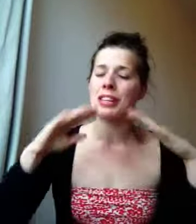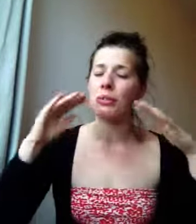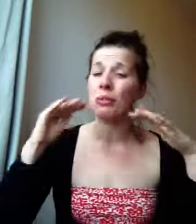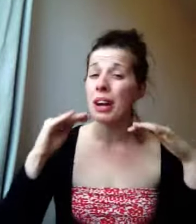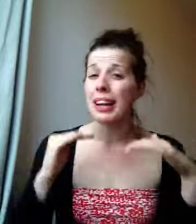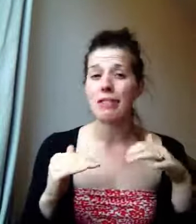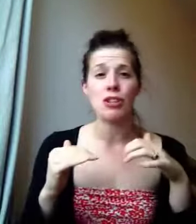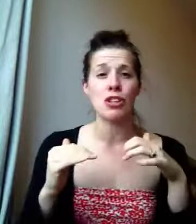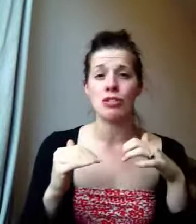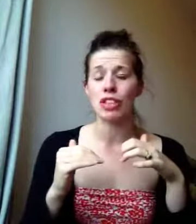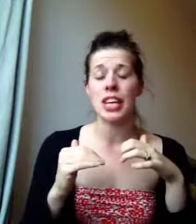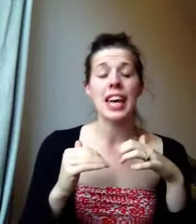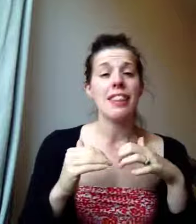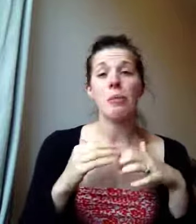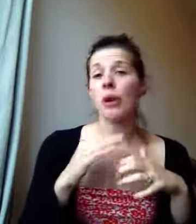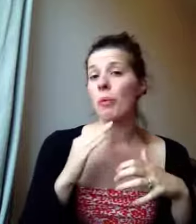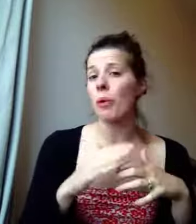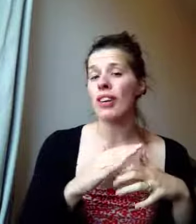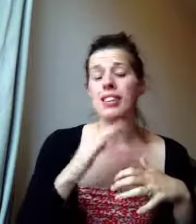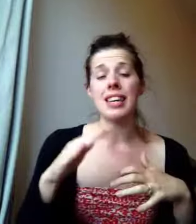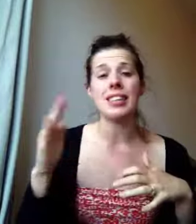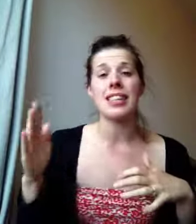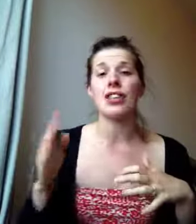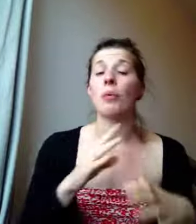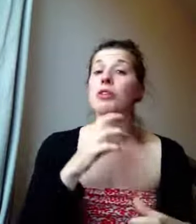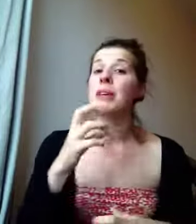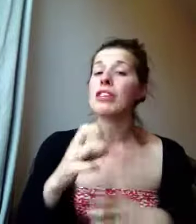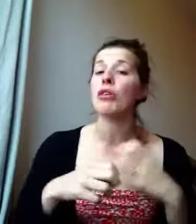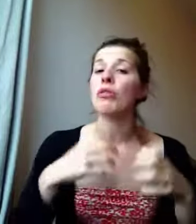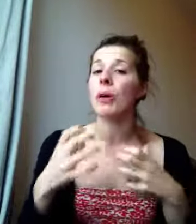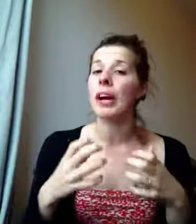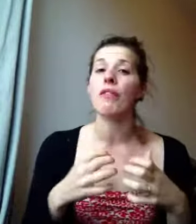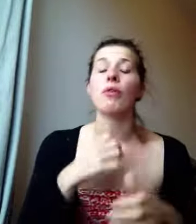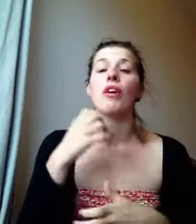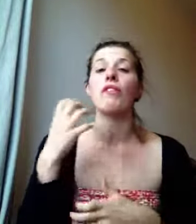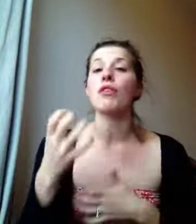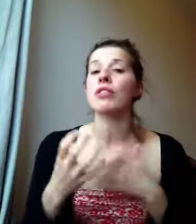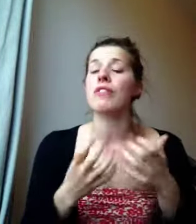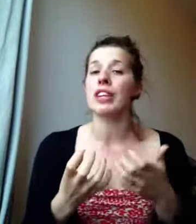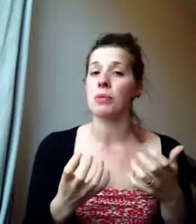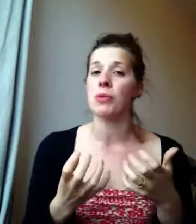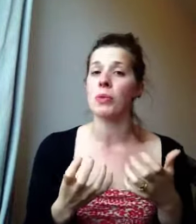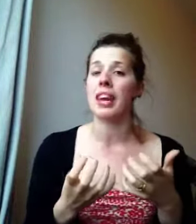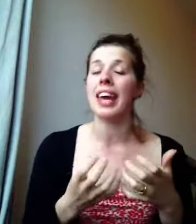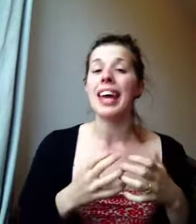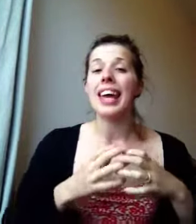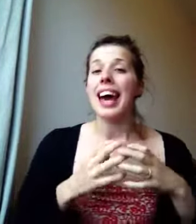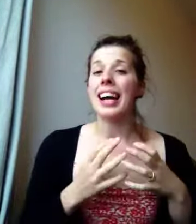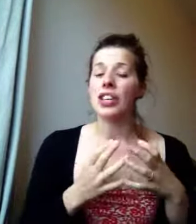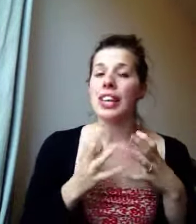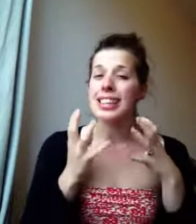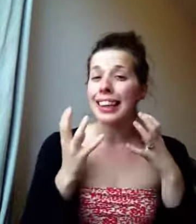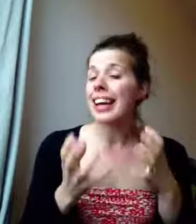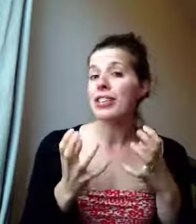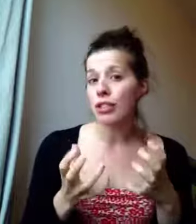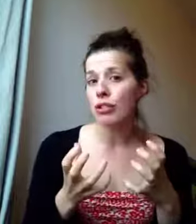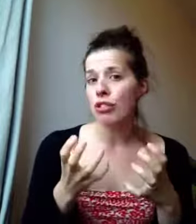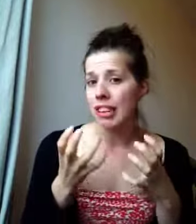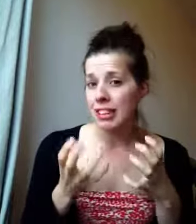is greatly reduced than what it was years and years ago, which means the growing of all our fruits and vegetables within it actually is less nutrient